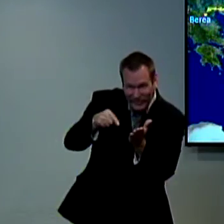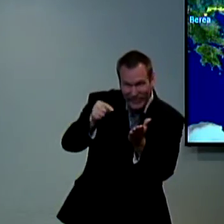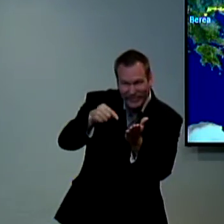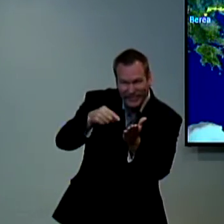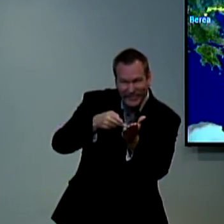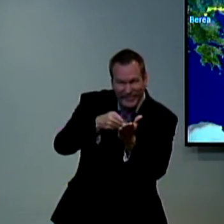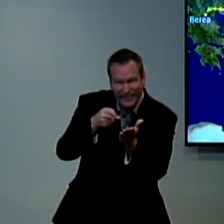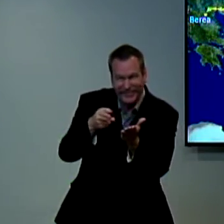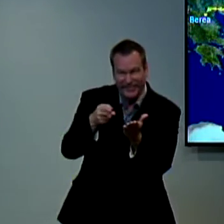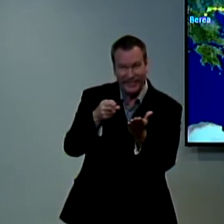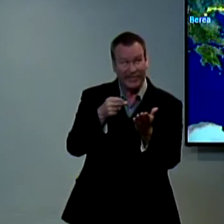commands